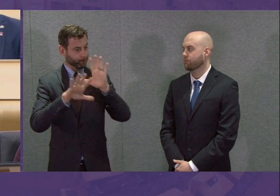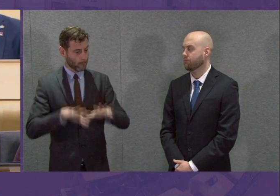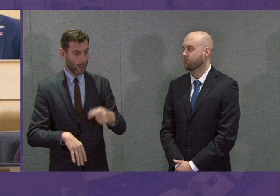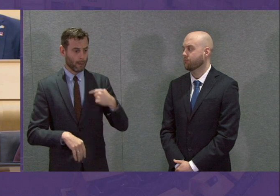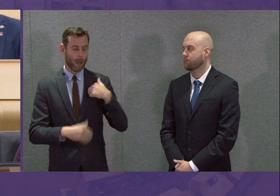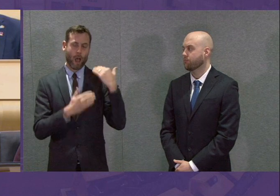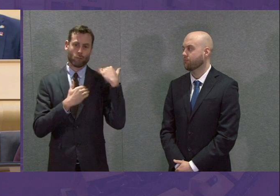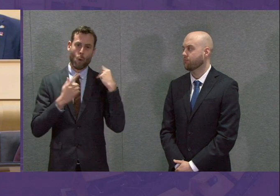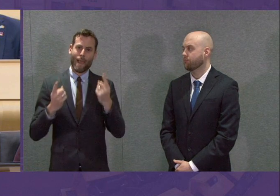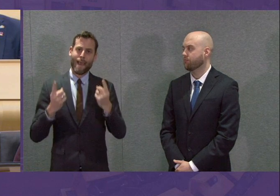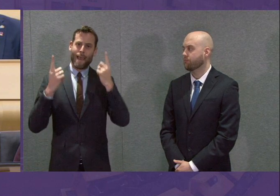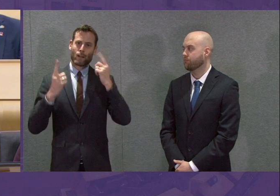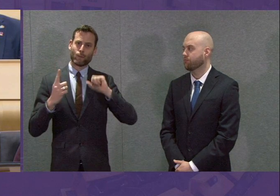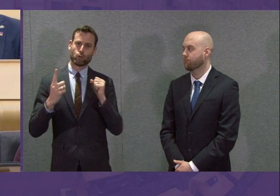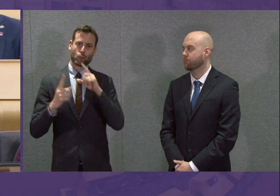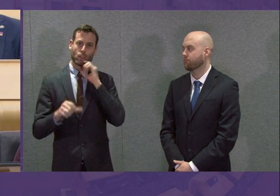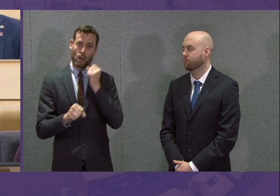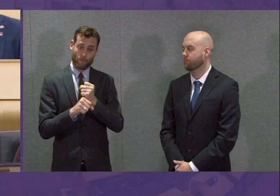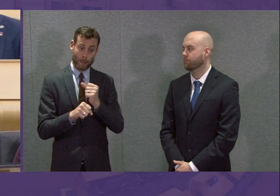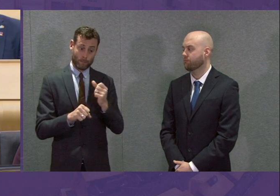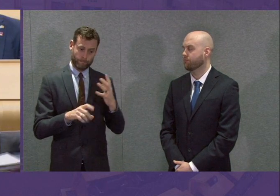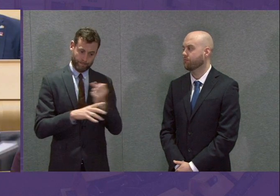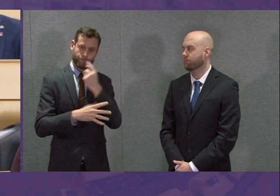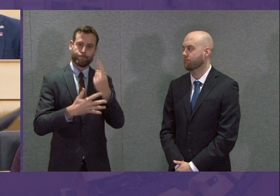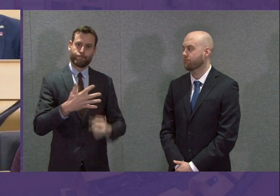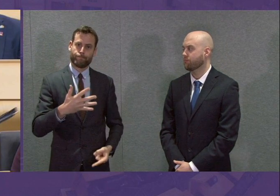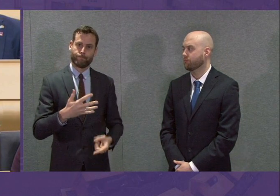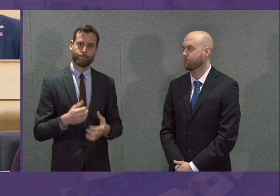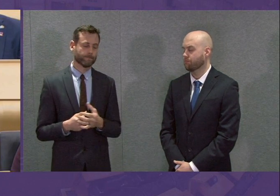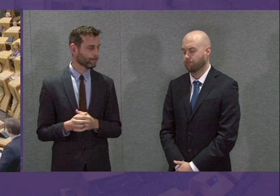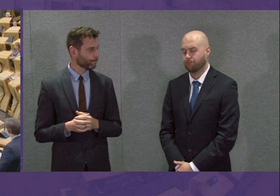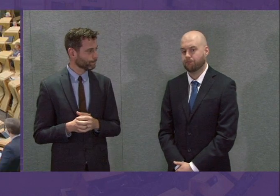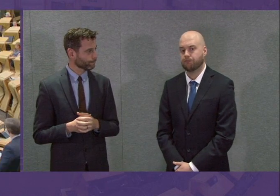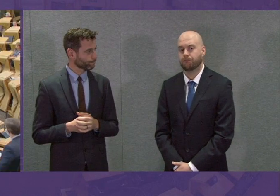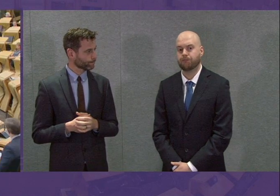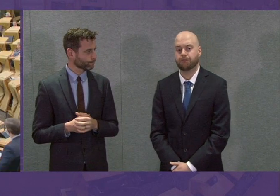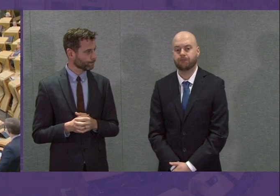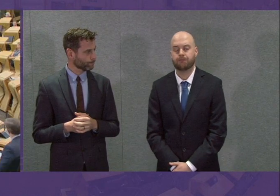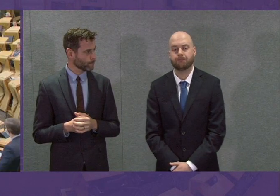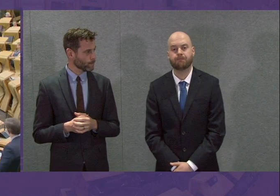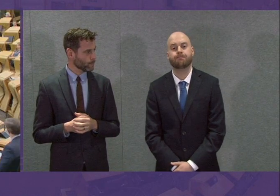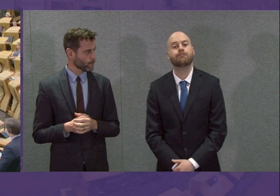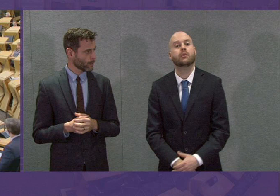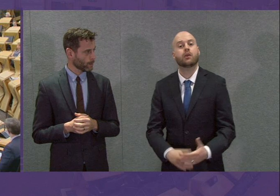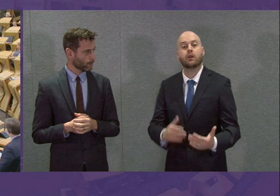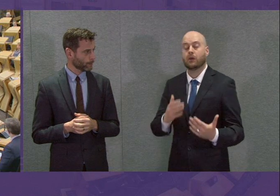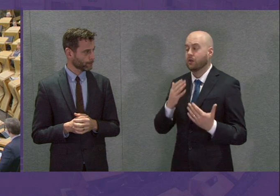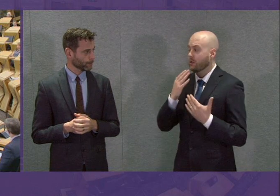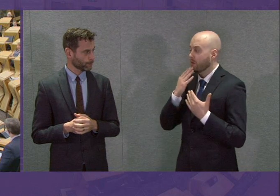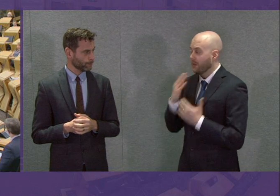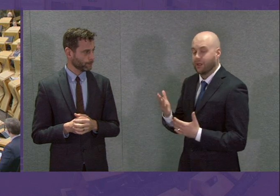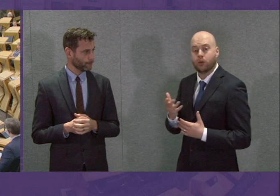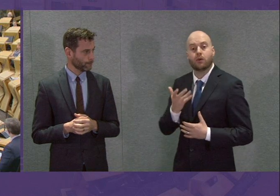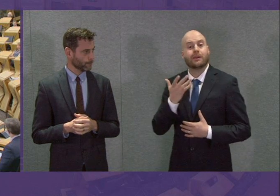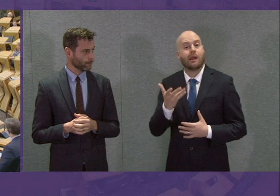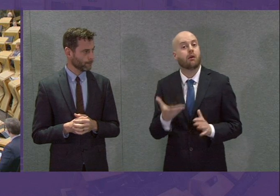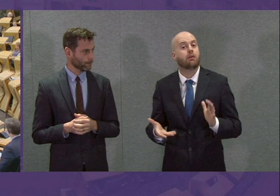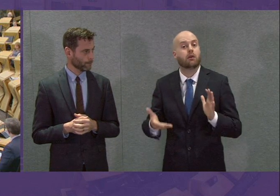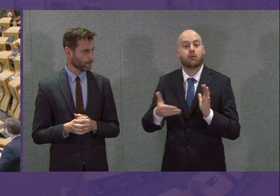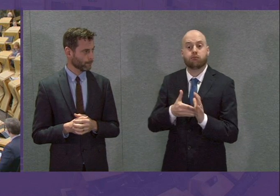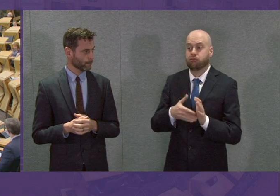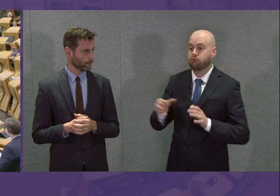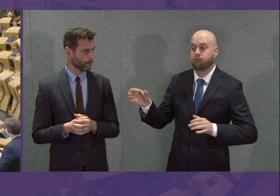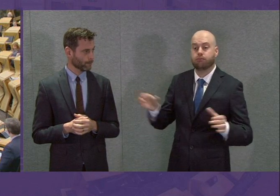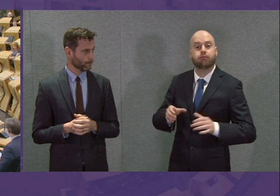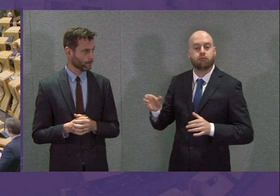Government to make sure that we are taking all the steps to ensure that that is the case. Thank you. intend to take some further supplementaries, but after the party